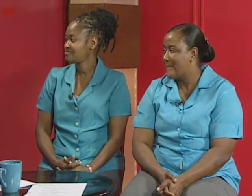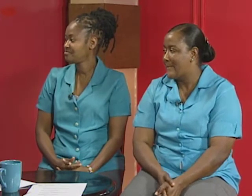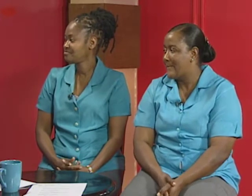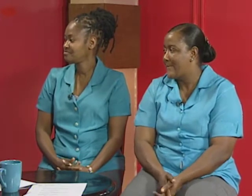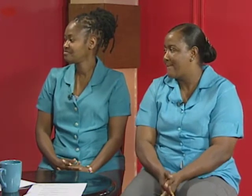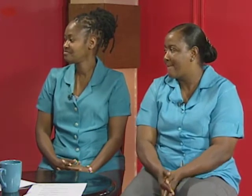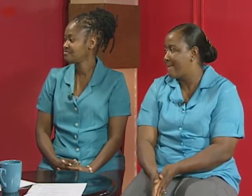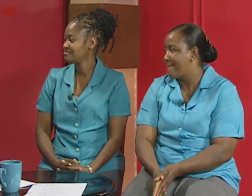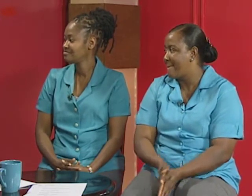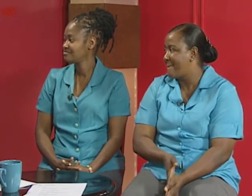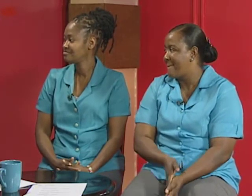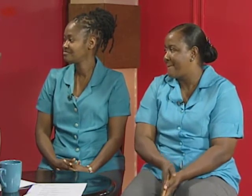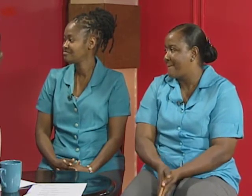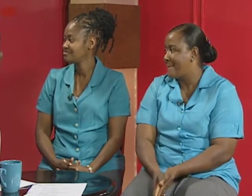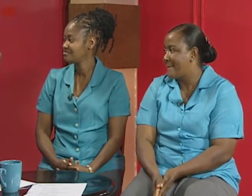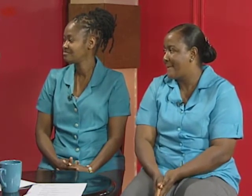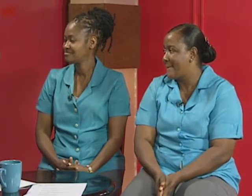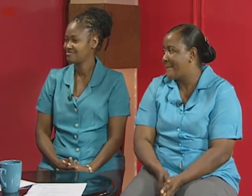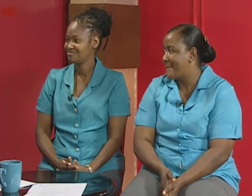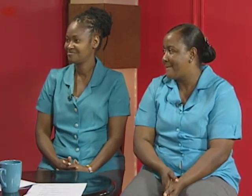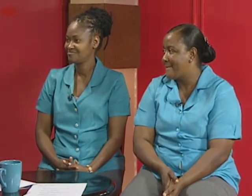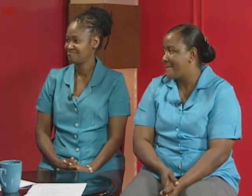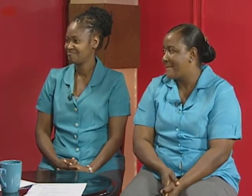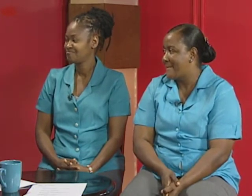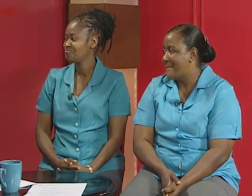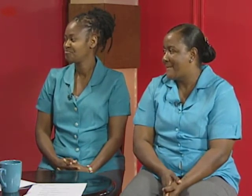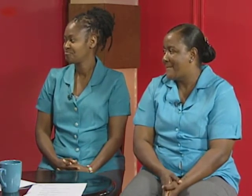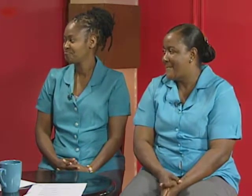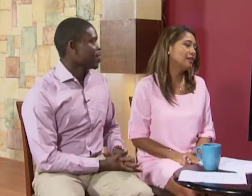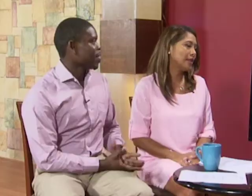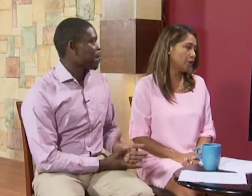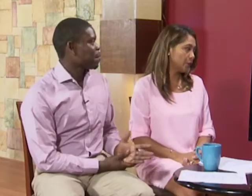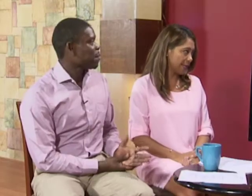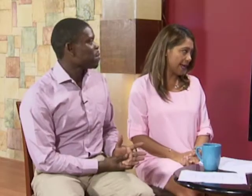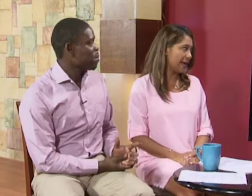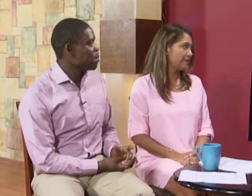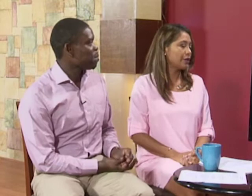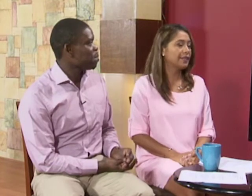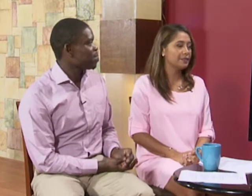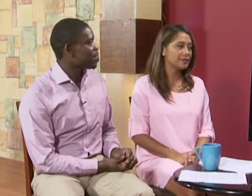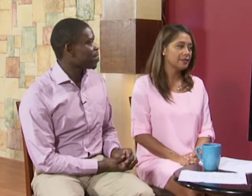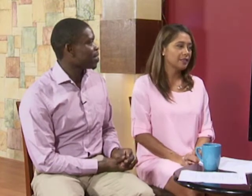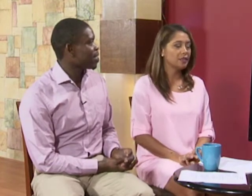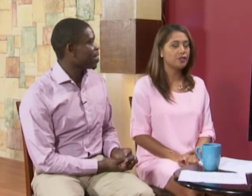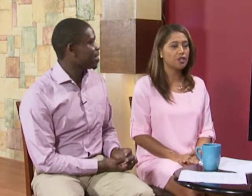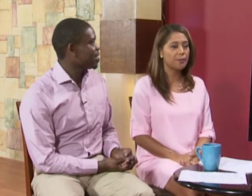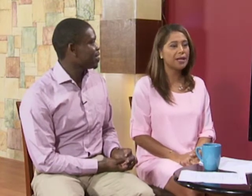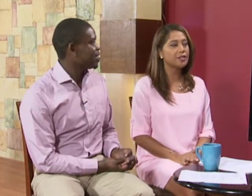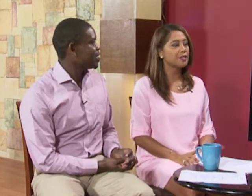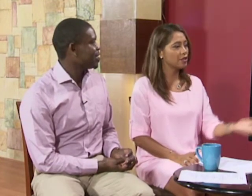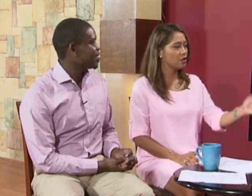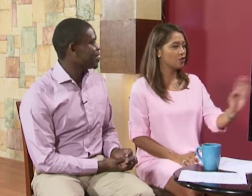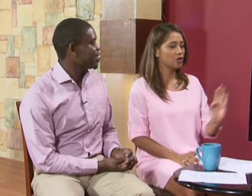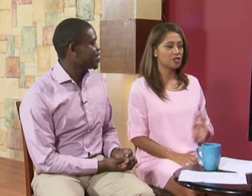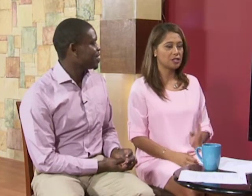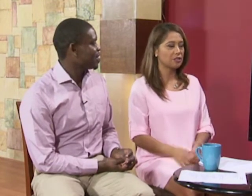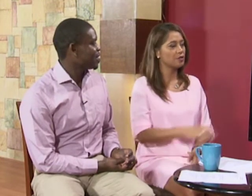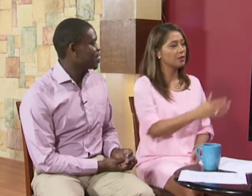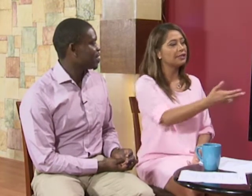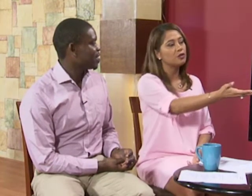i'm excited about so these are simple conversations uh that you can have right yeah learning your manners and your introduction you can you